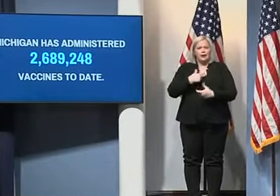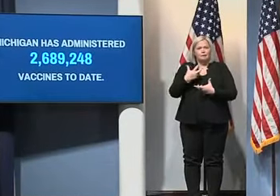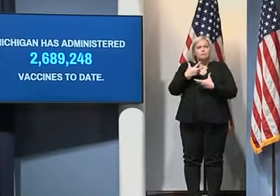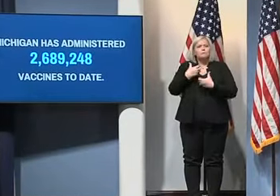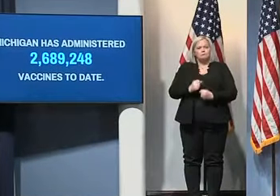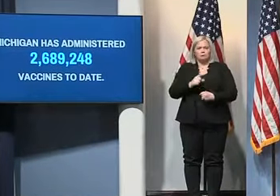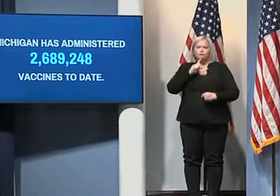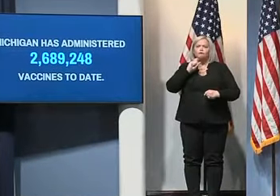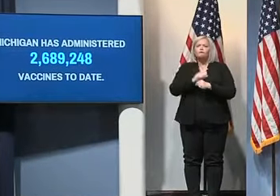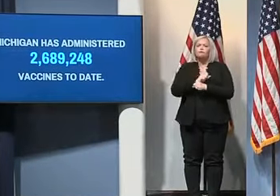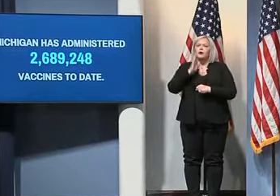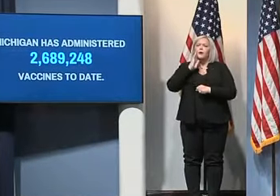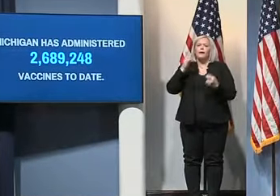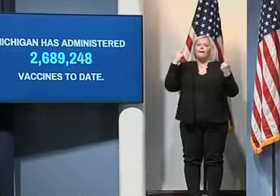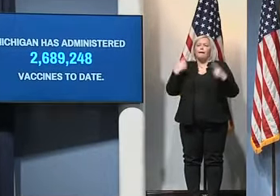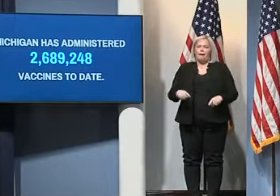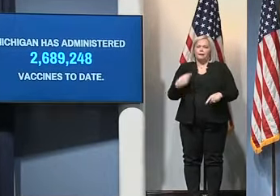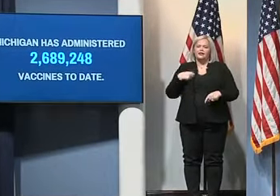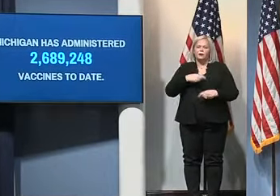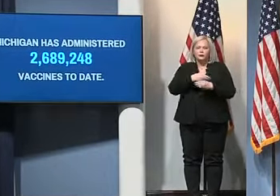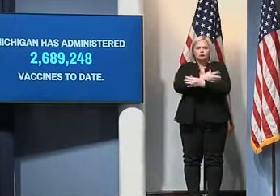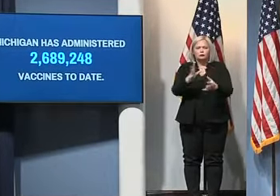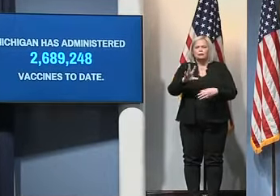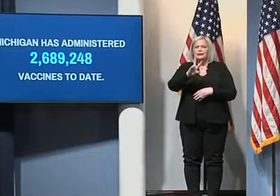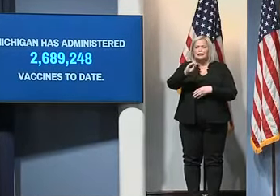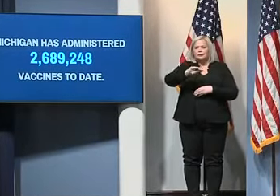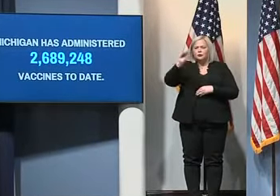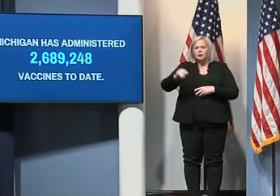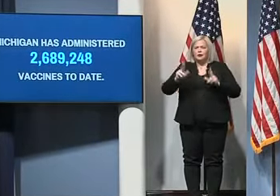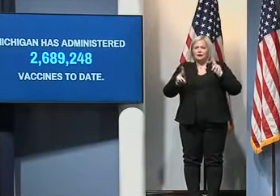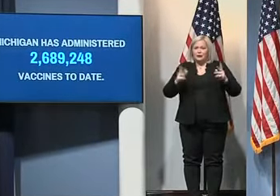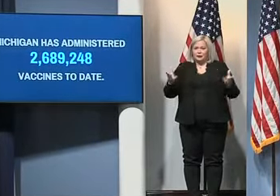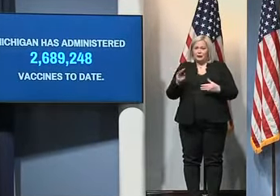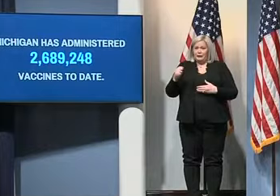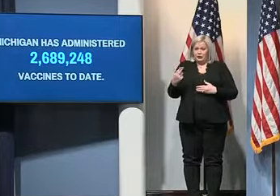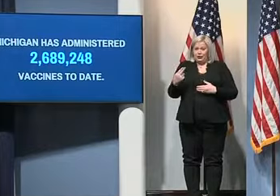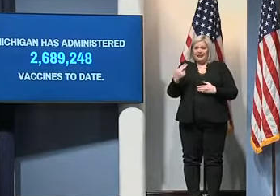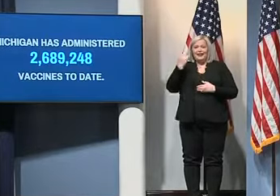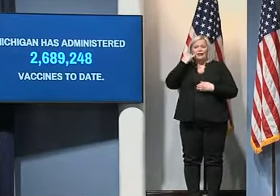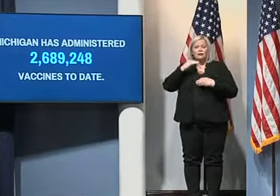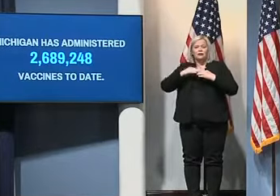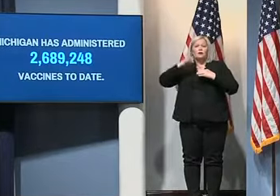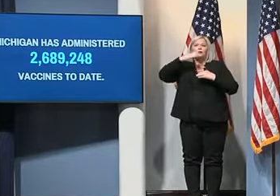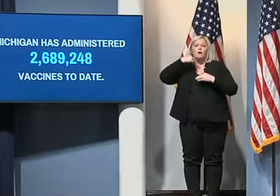reach our goal of administering shots to 70 percent of people ages 16 and up.